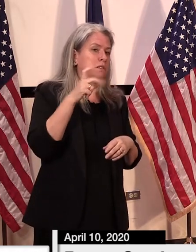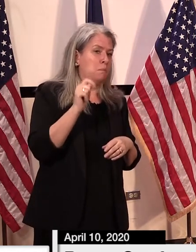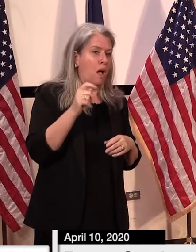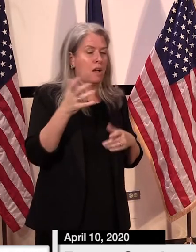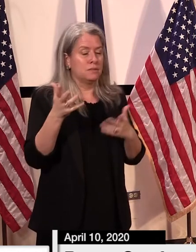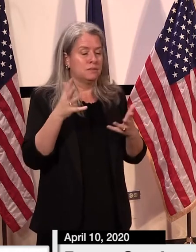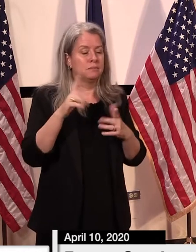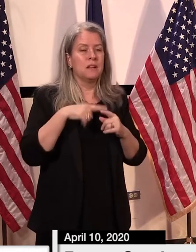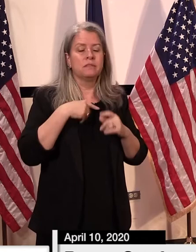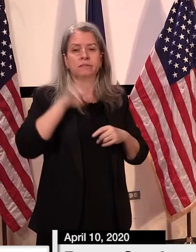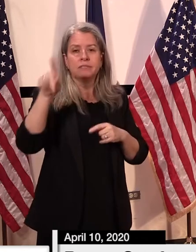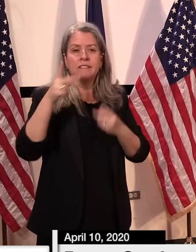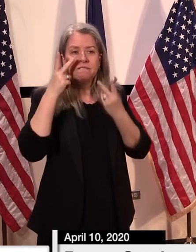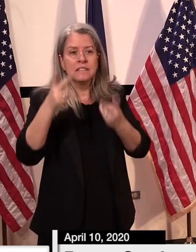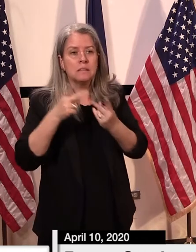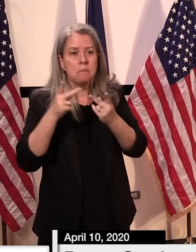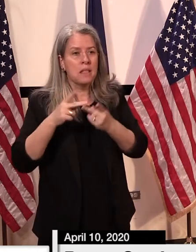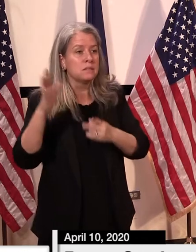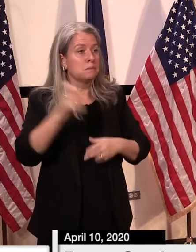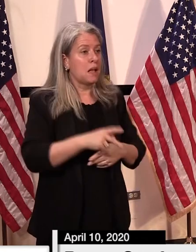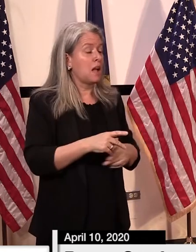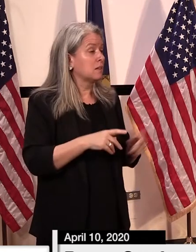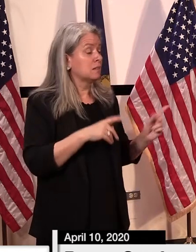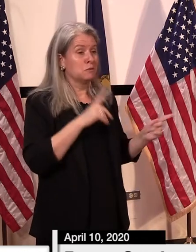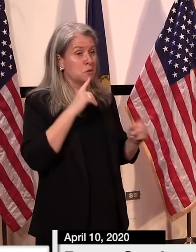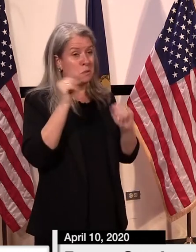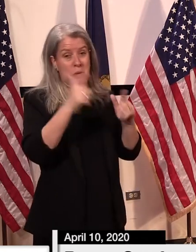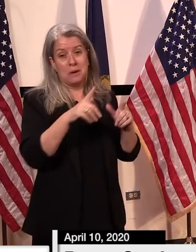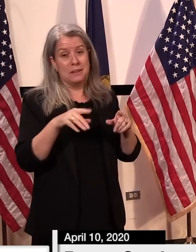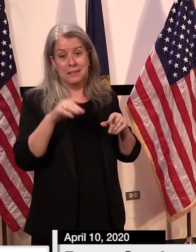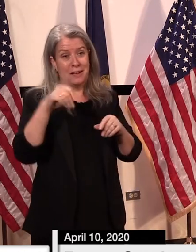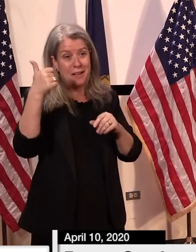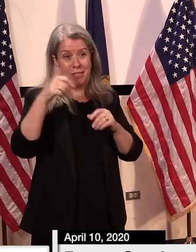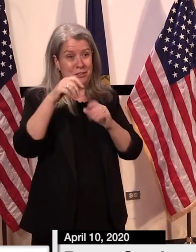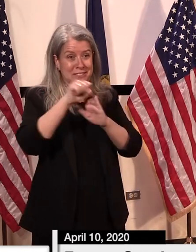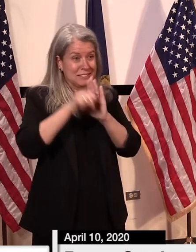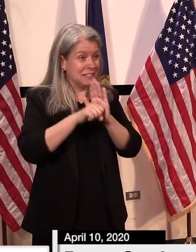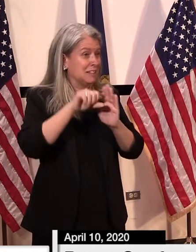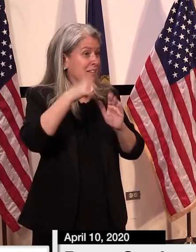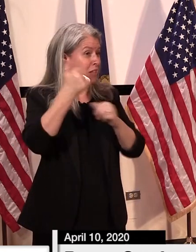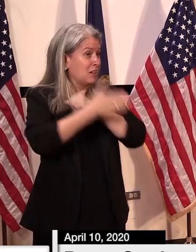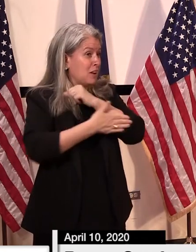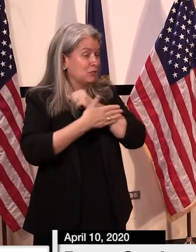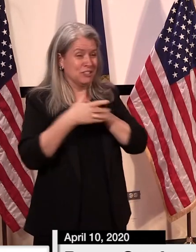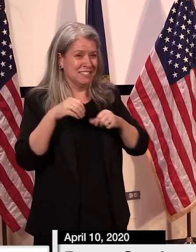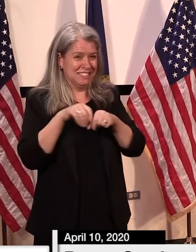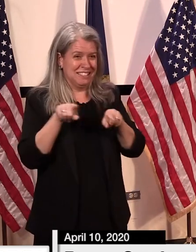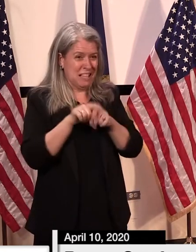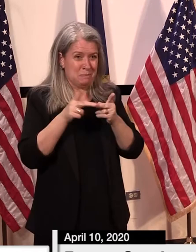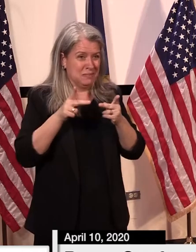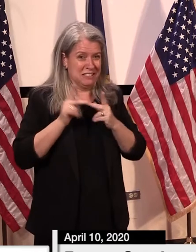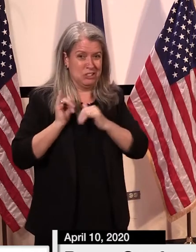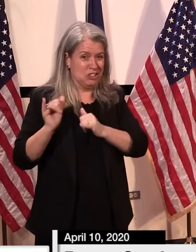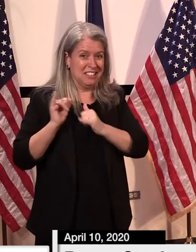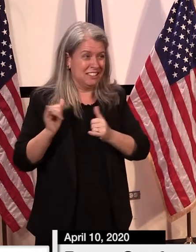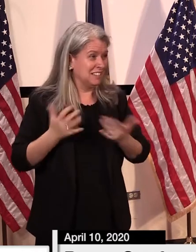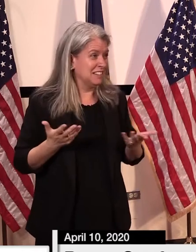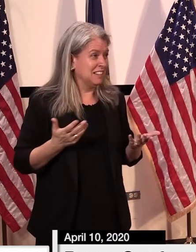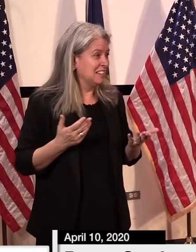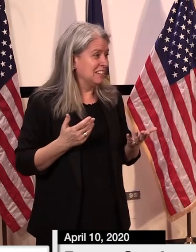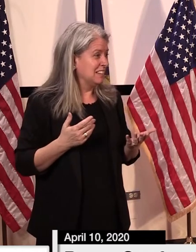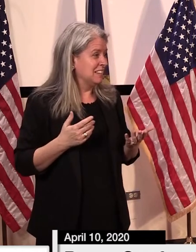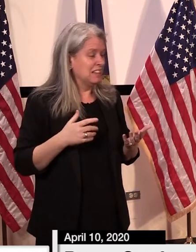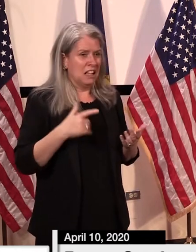that could change yeah i i would say everyone's in the same position uh throughout uh the country i i can't imagine any